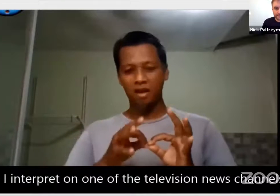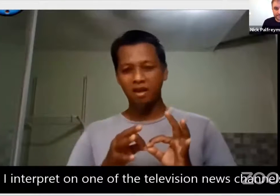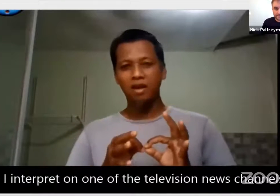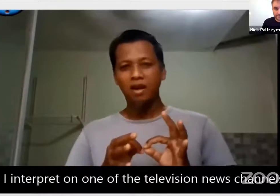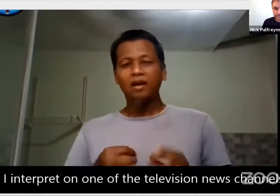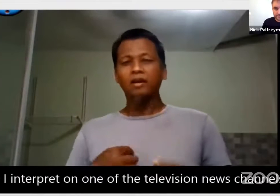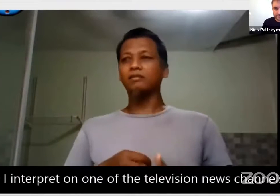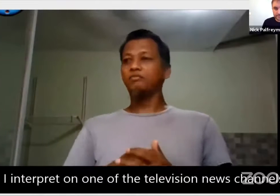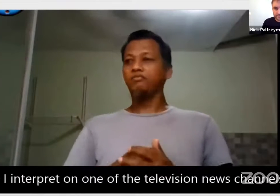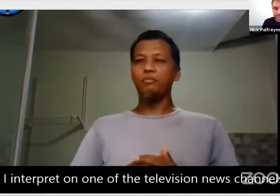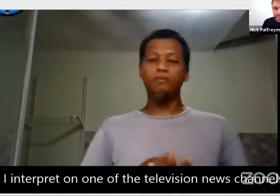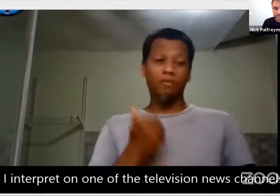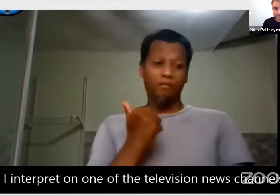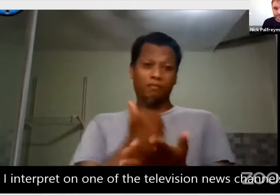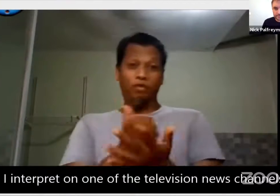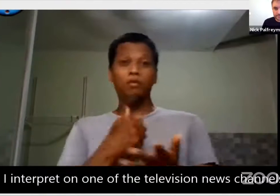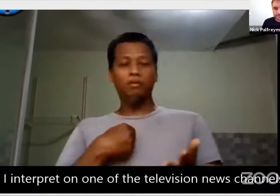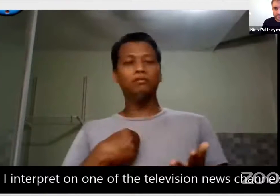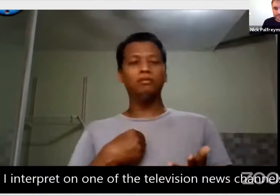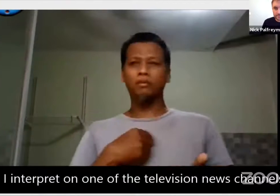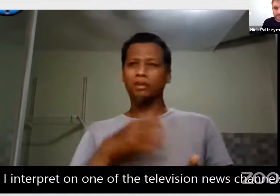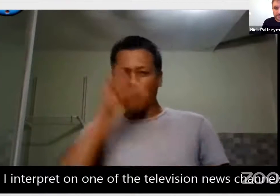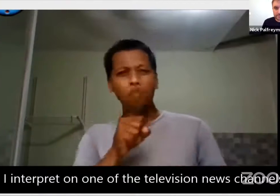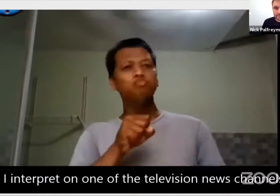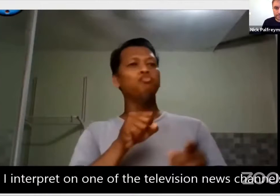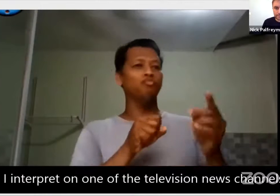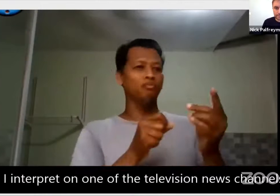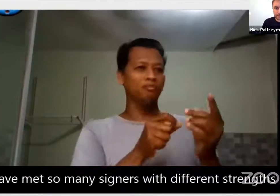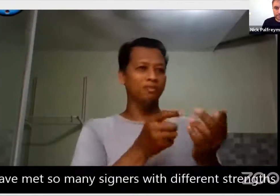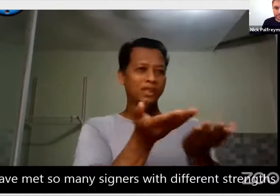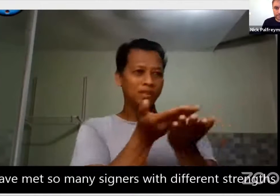Now I interpret on one of the television news channels.